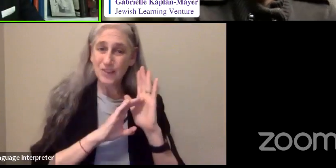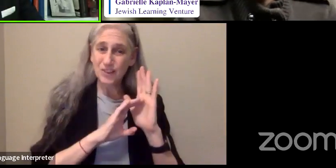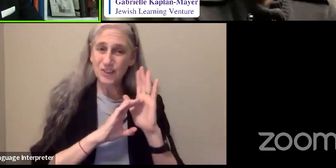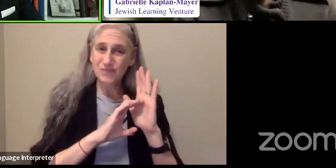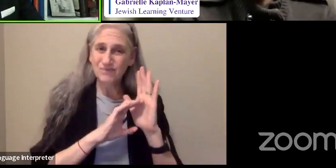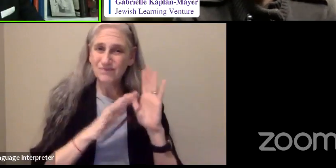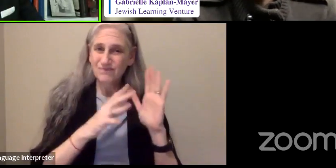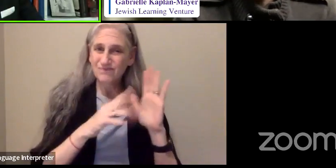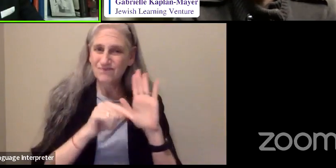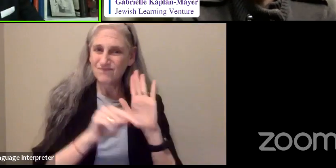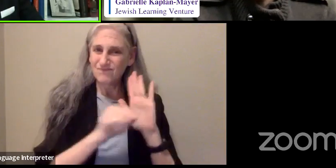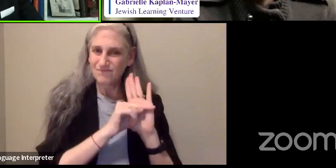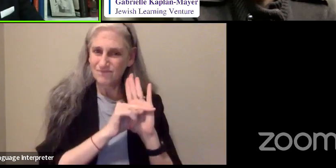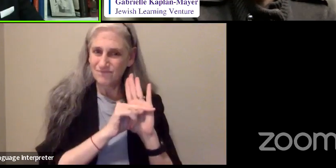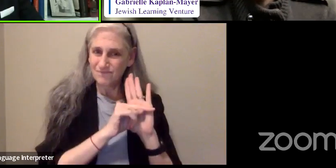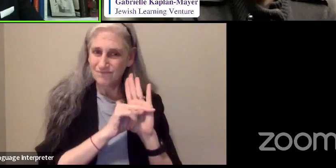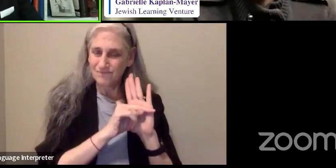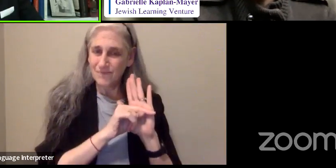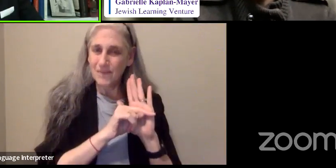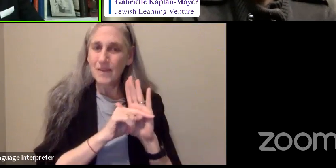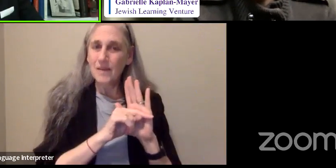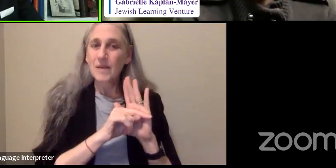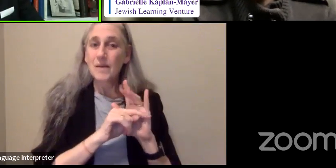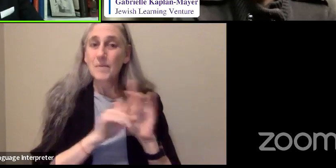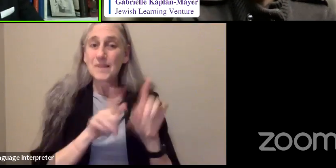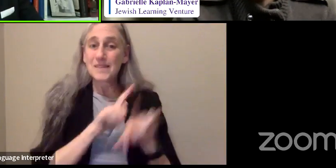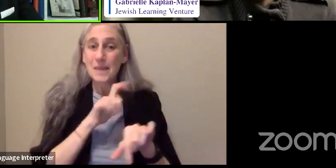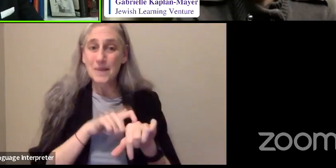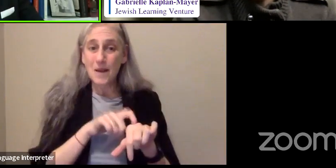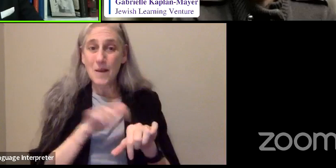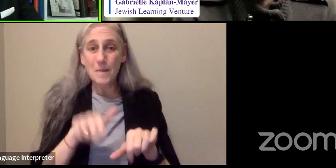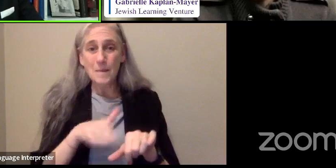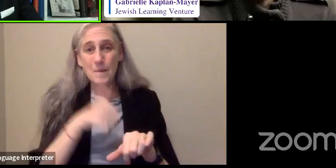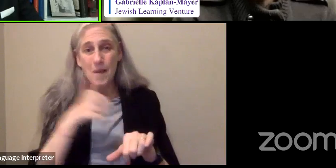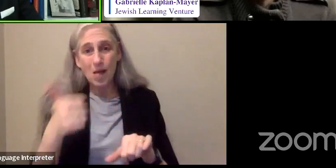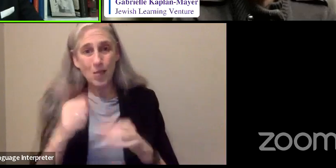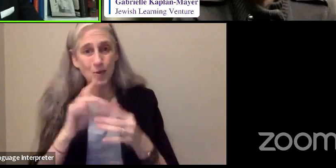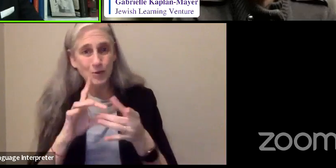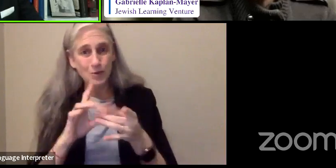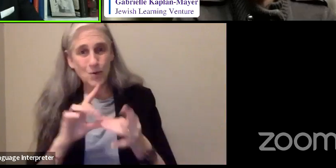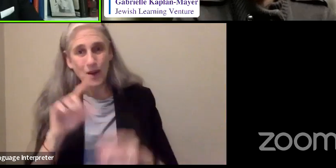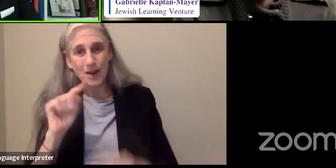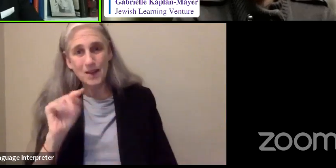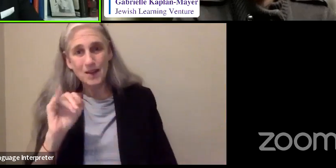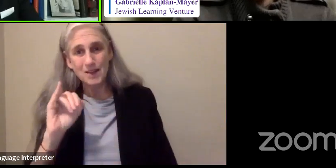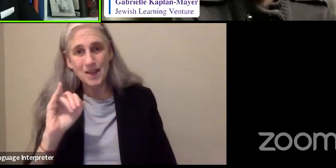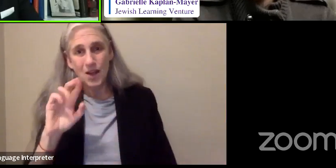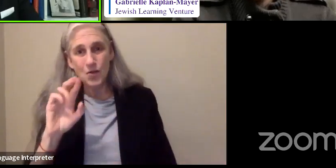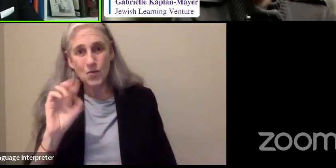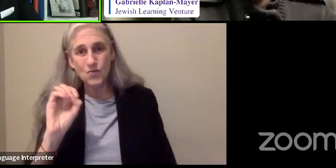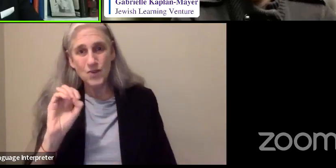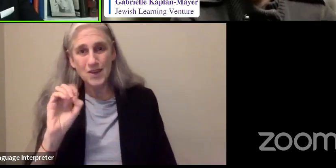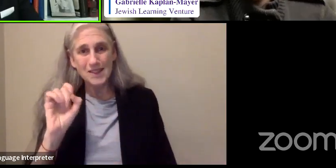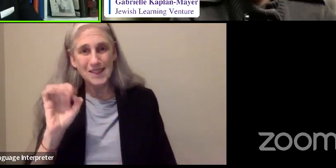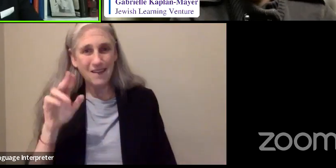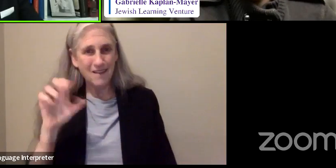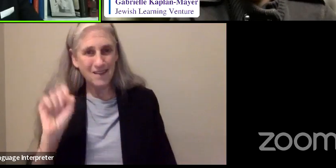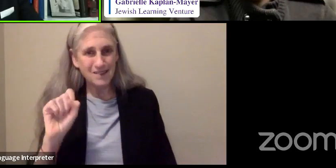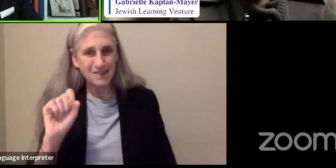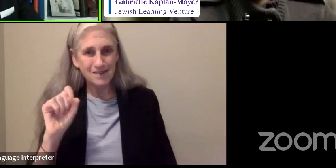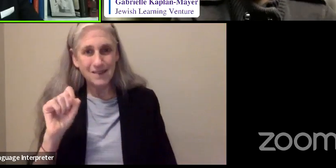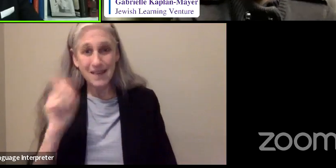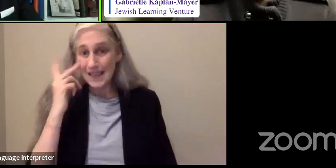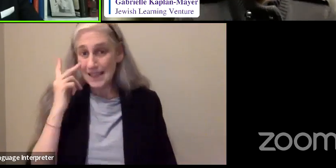On the other, there's a case of Tiresias, who one day sees Athena bathing,